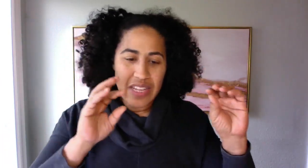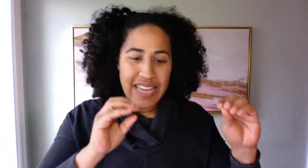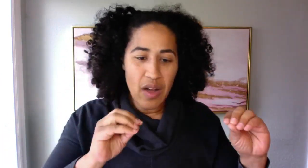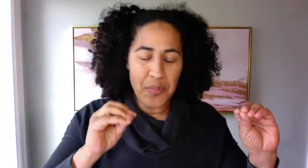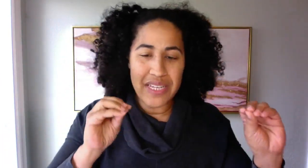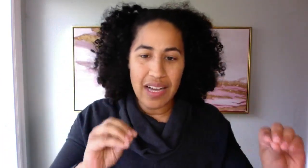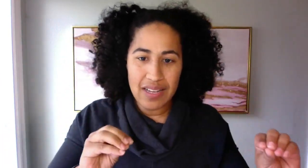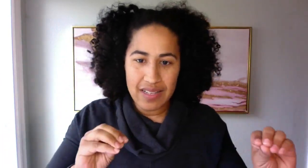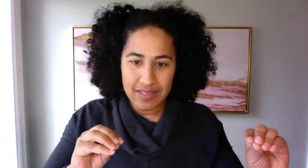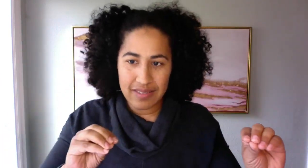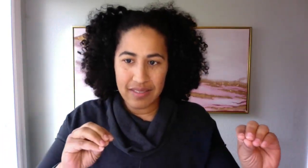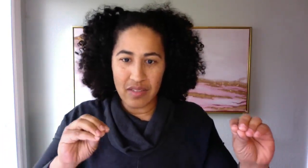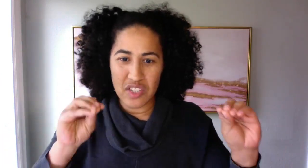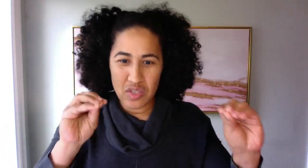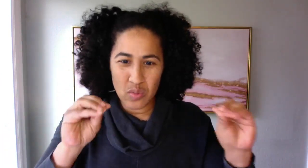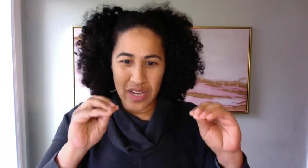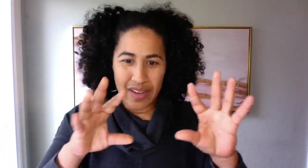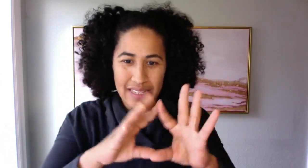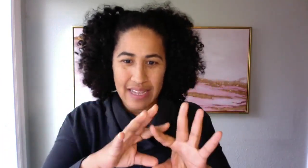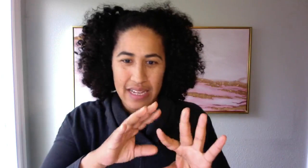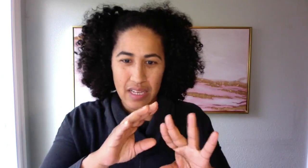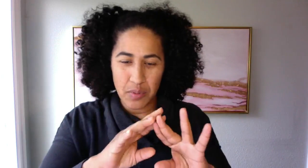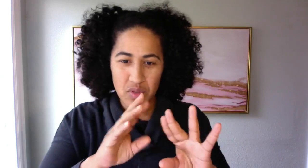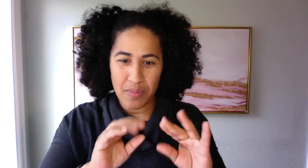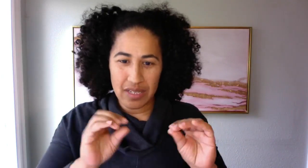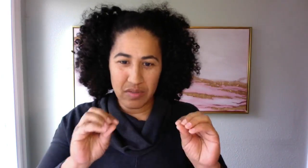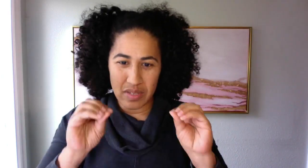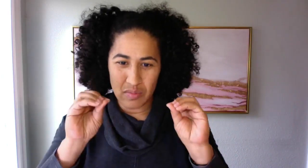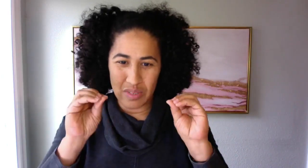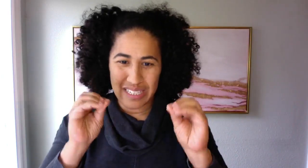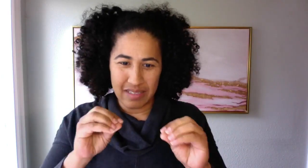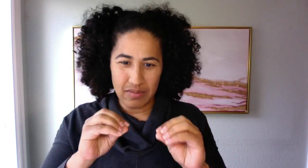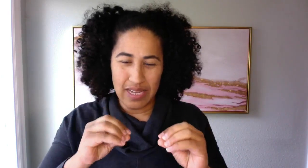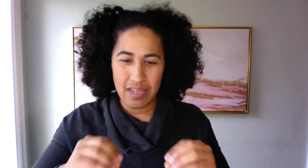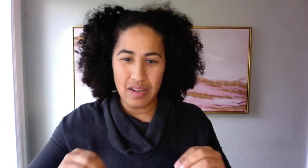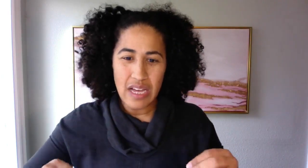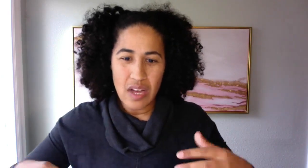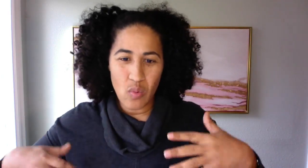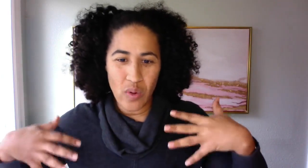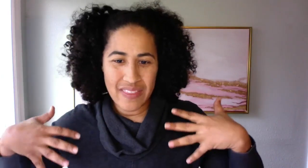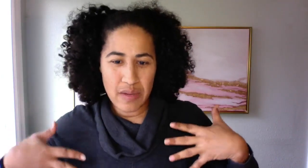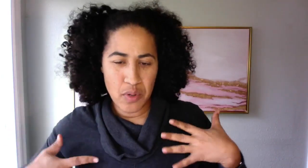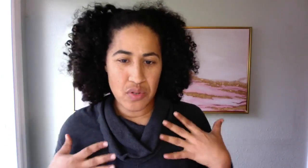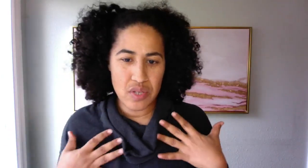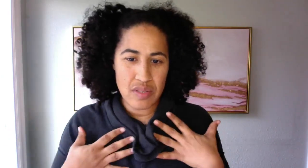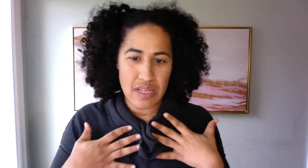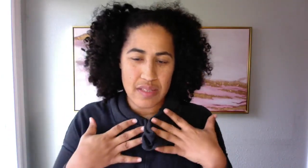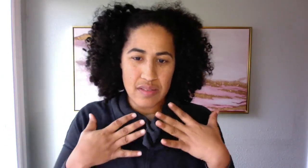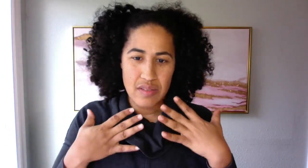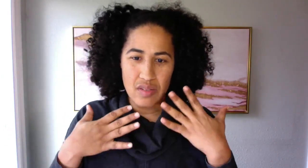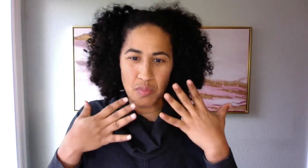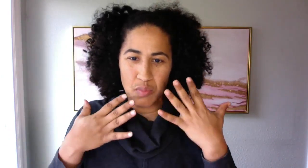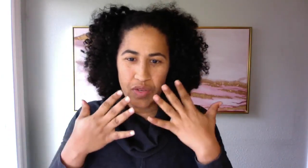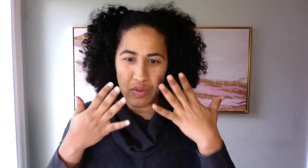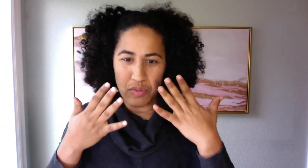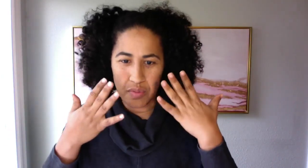now, because this is where anxiety and post-traumatic stress will get us right here. When the emotions and senses start moving through